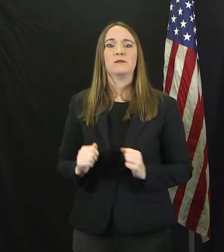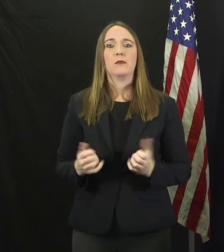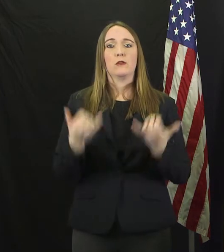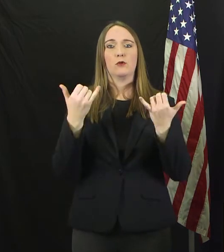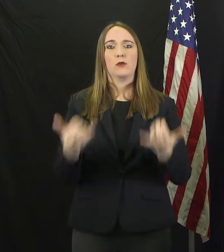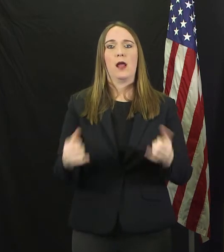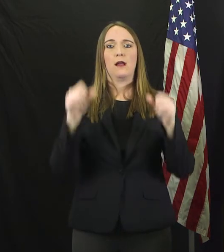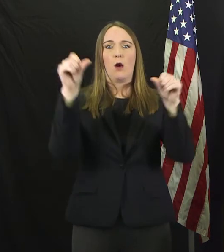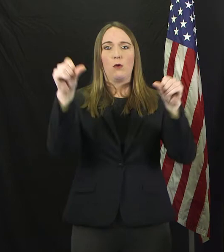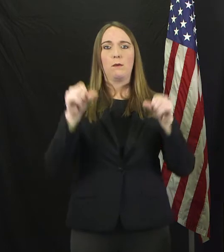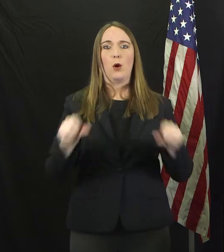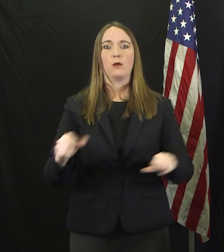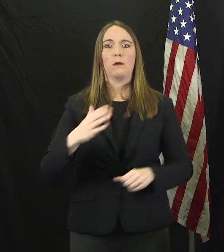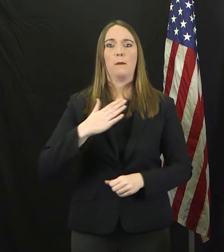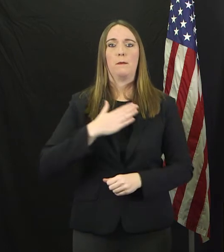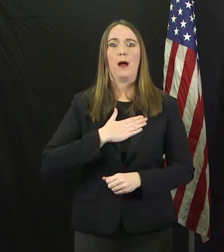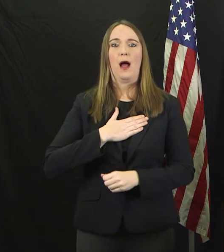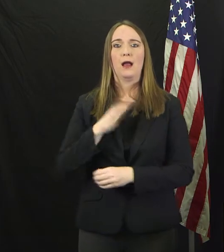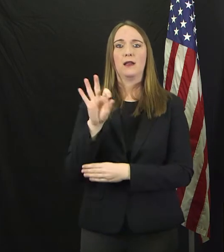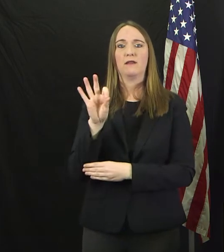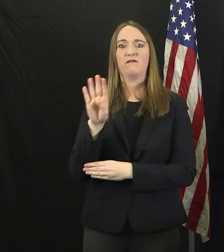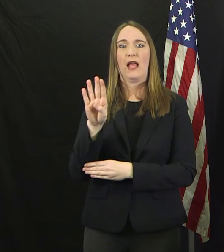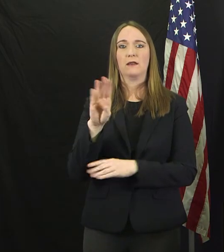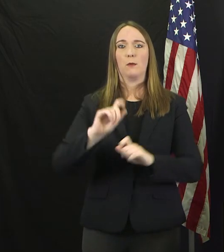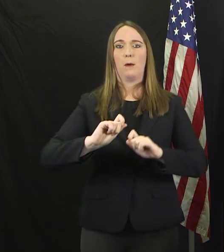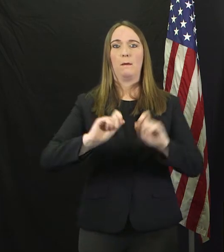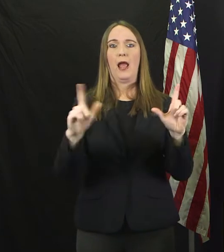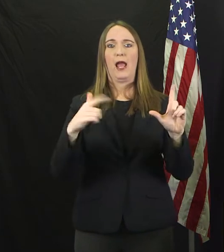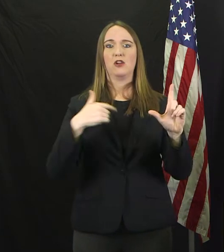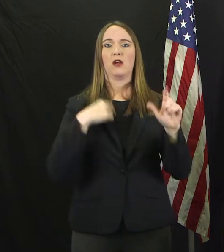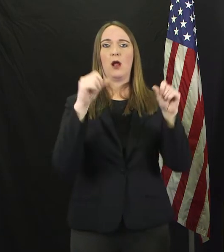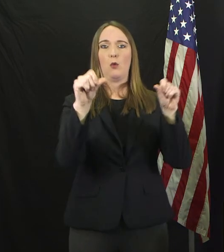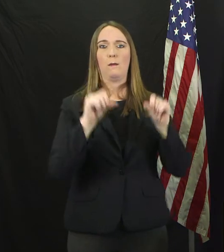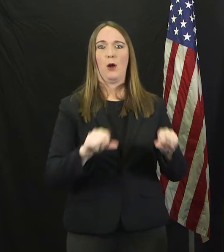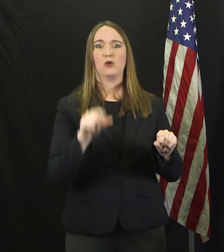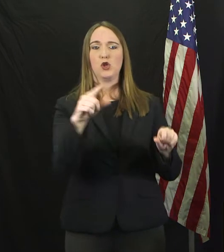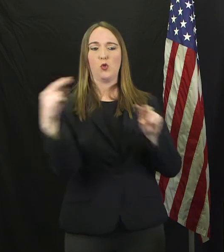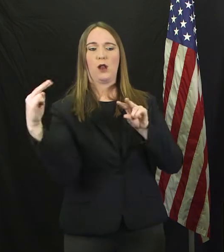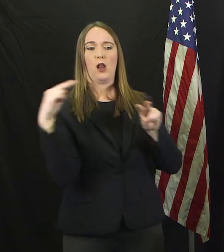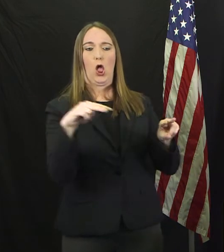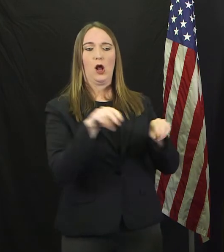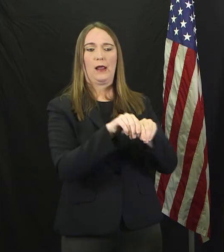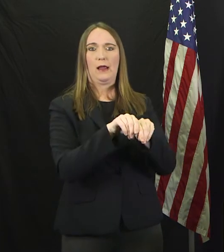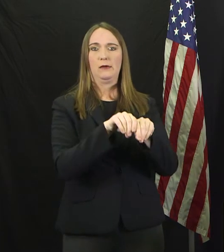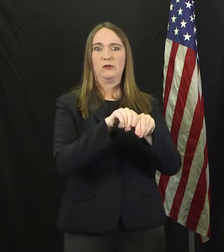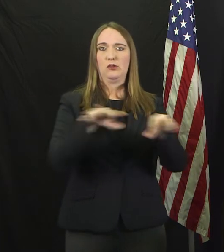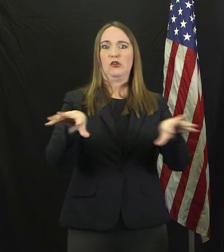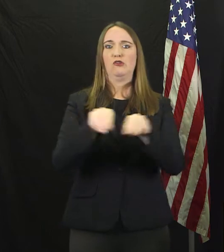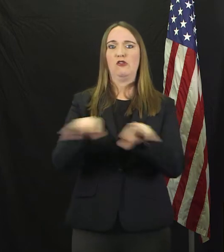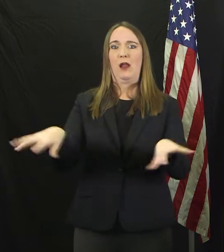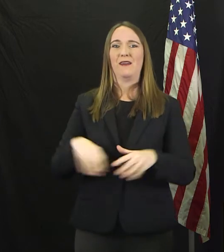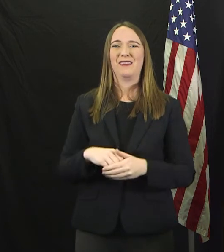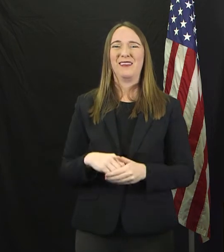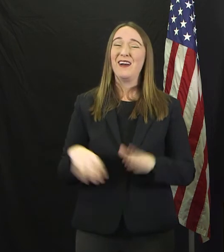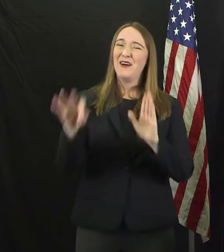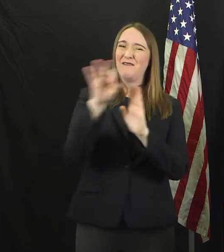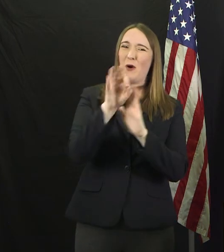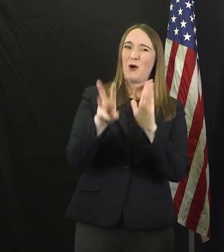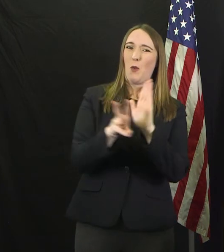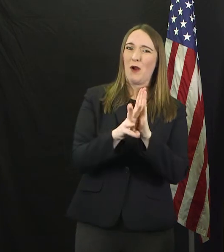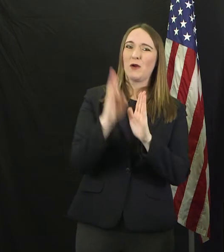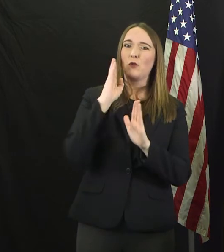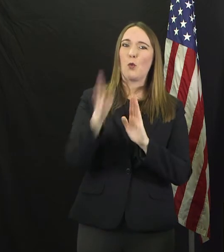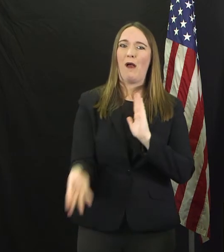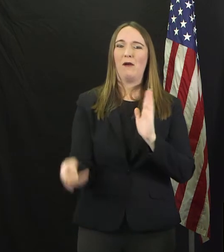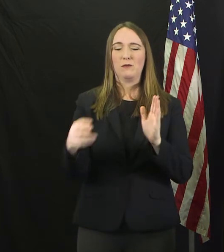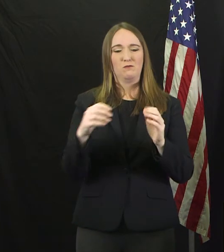page so you can share it. We'll get through this. Fort Worth, stand strong. We'll do it together. Y'all stay